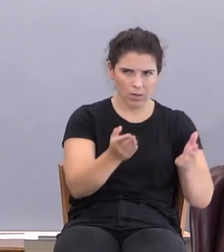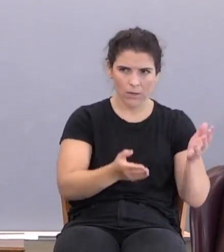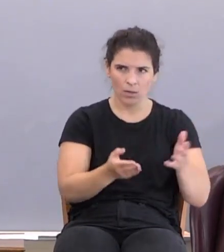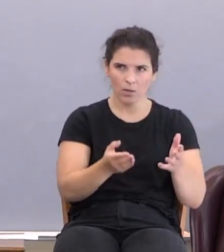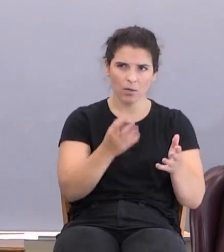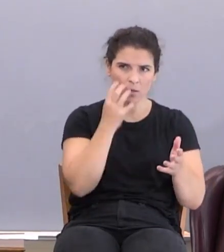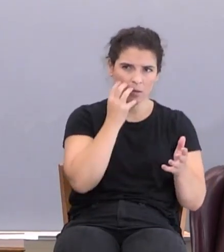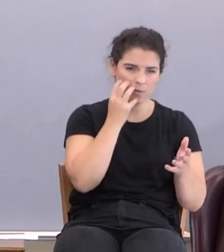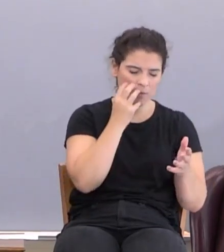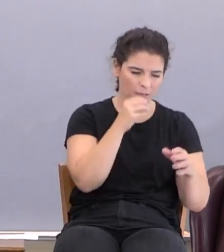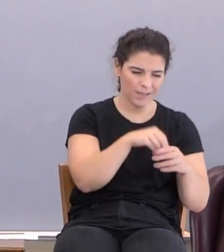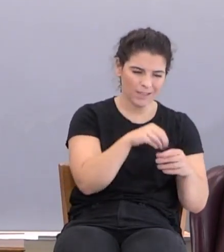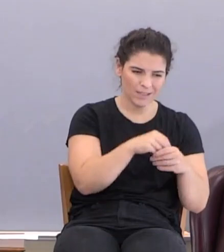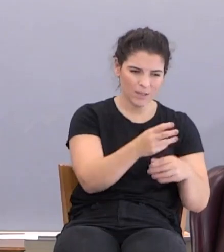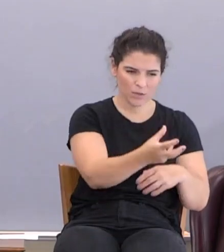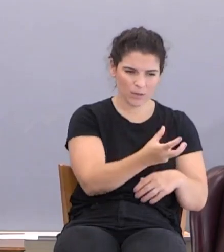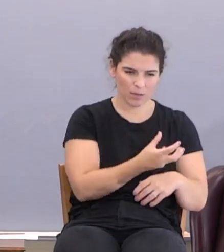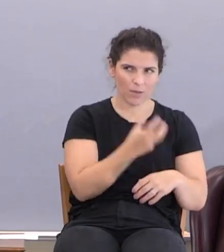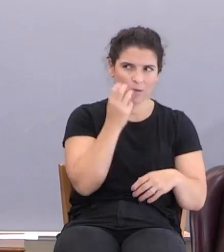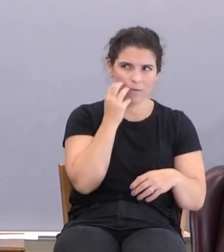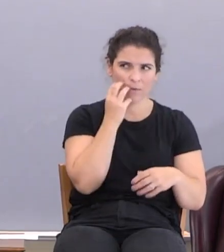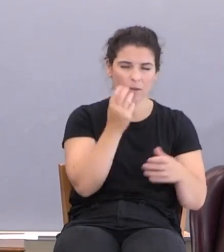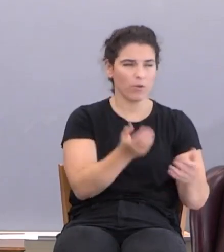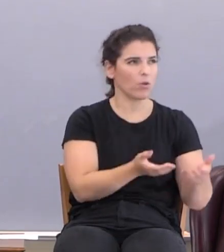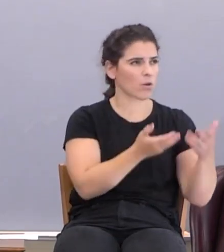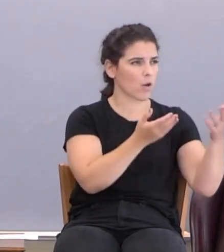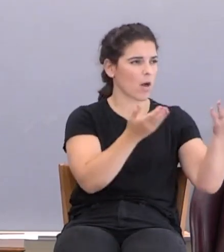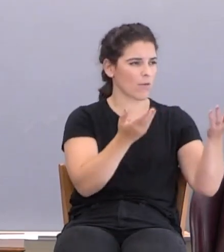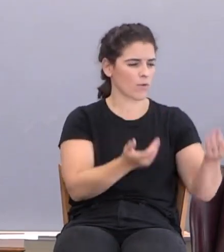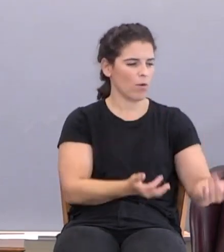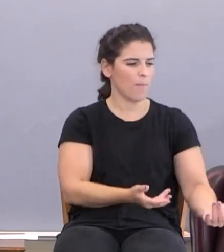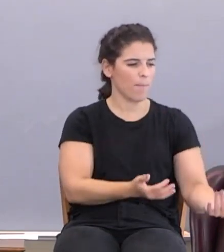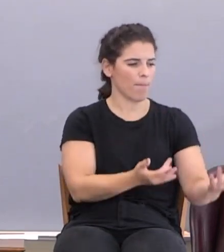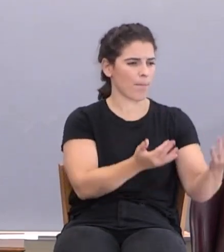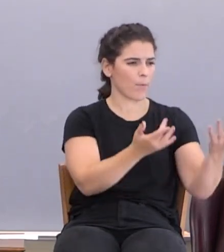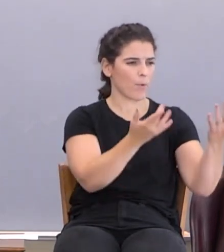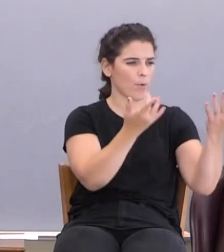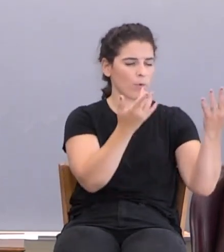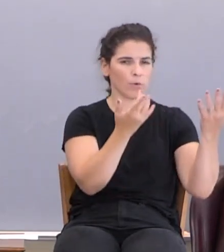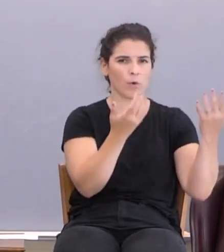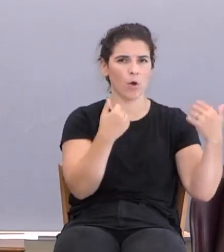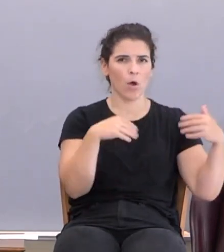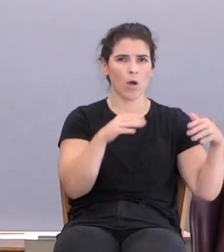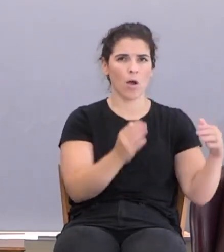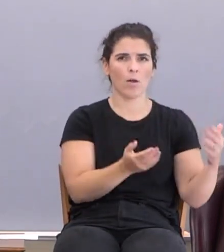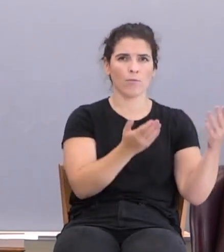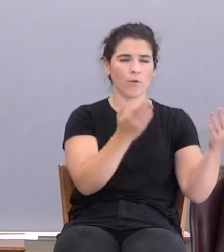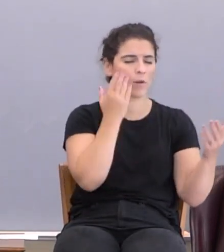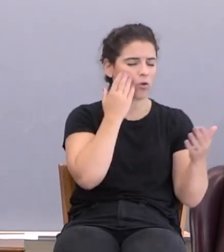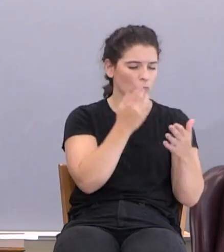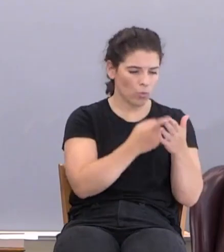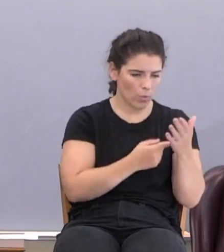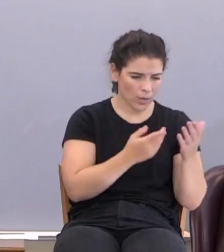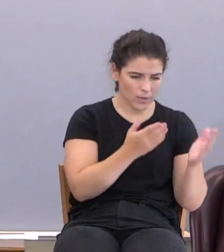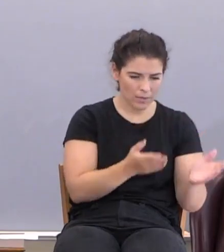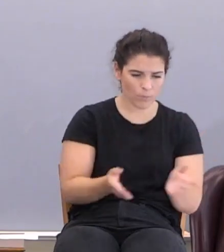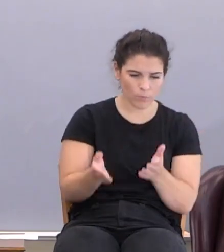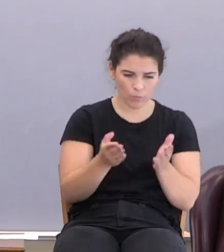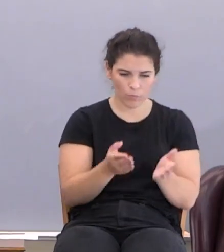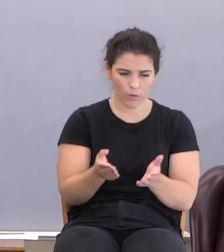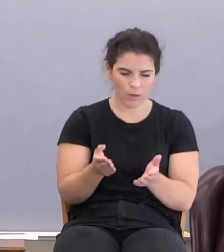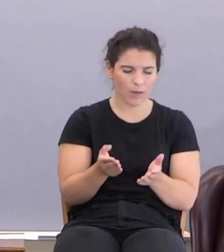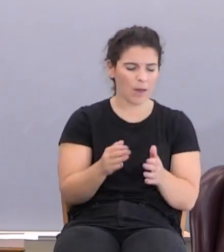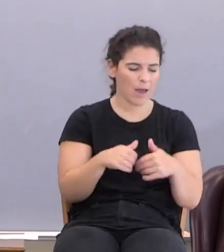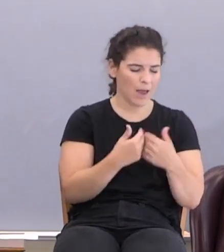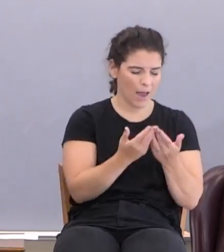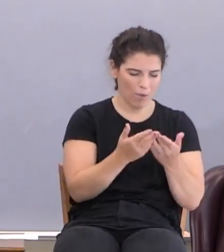the fat's inside, and you take the fat out, and you're going to make a burn offering out of it. Abel knew what to bring. He knew how to prepare it. knew to slay